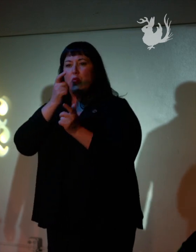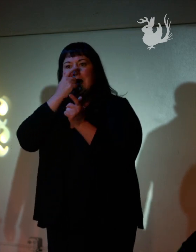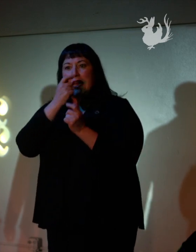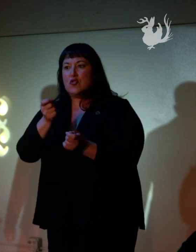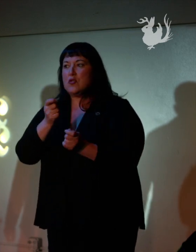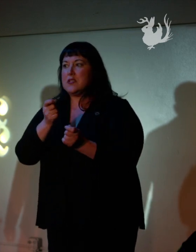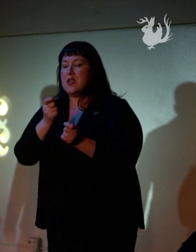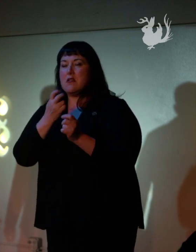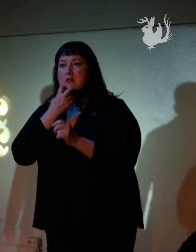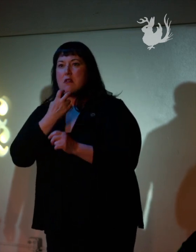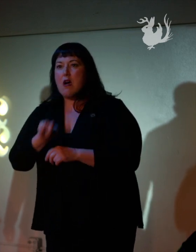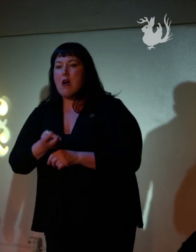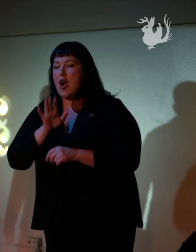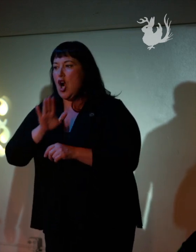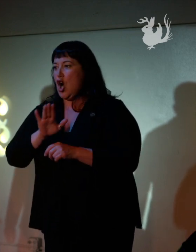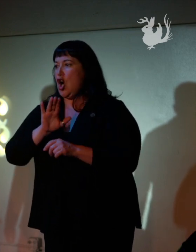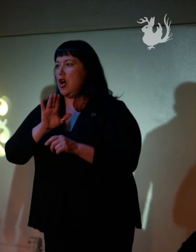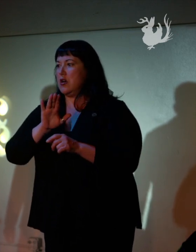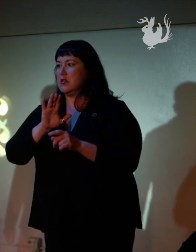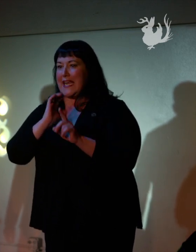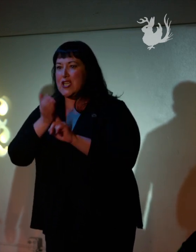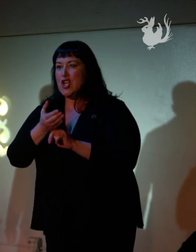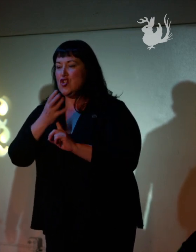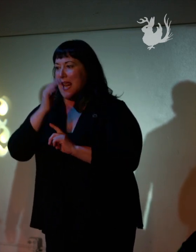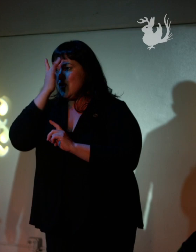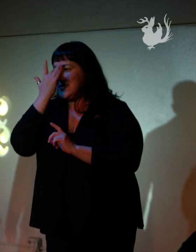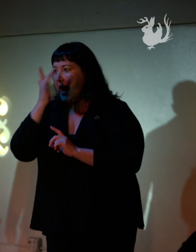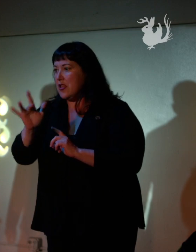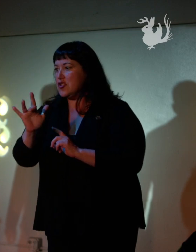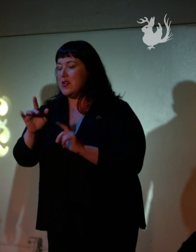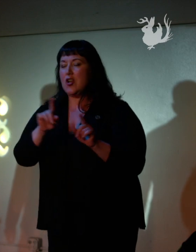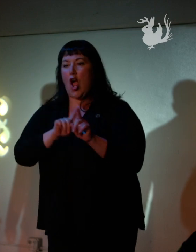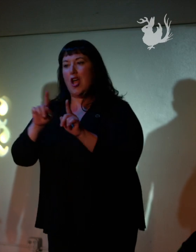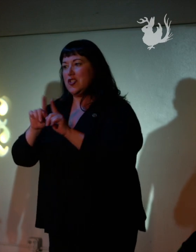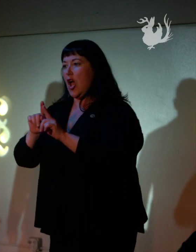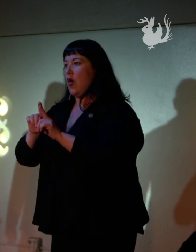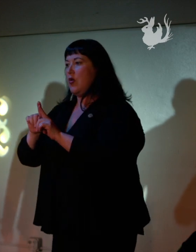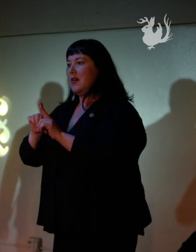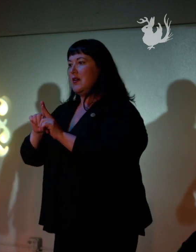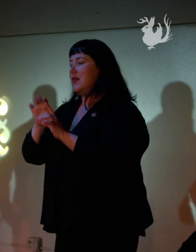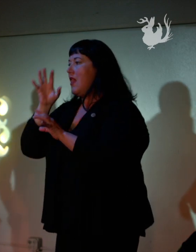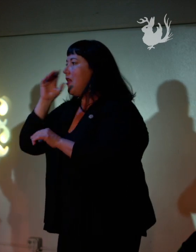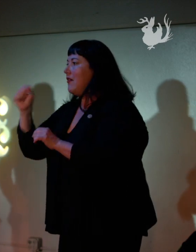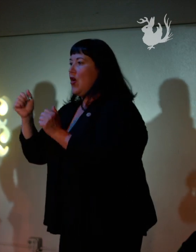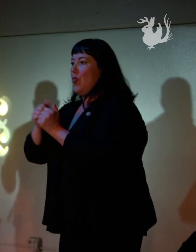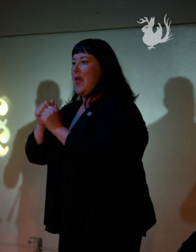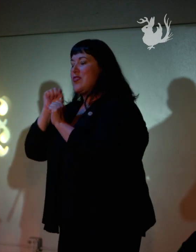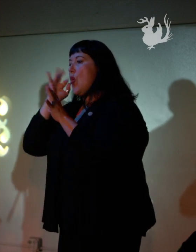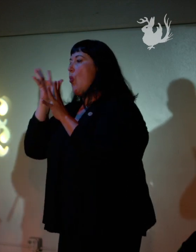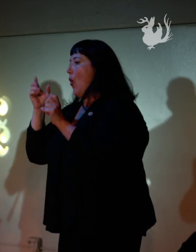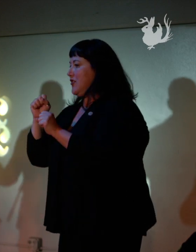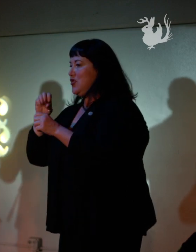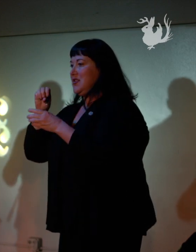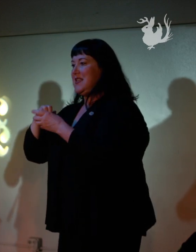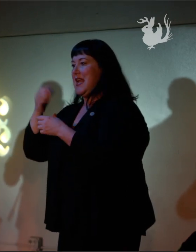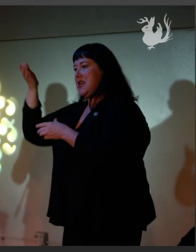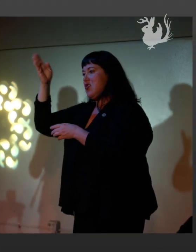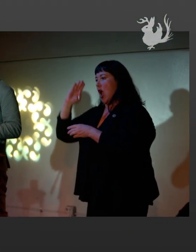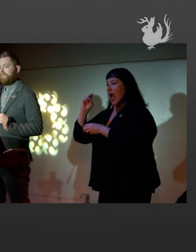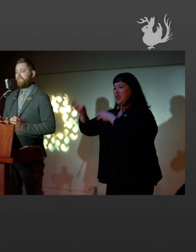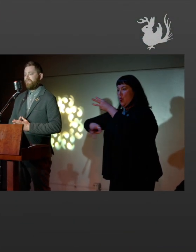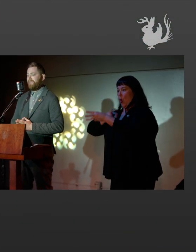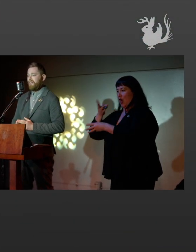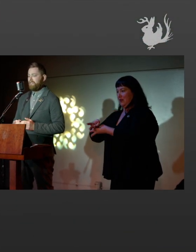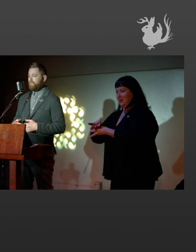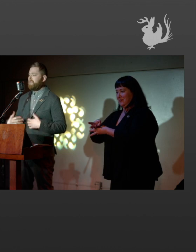were as much in awe of her condition and her intelligence as they were in the wonders of God's world. So I want to contrast that pretty